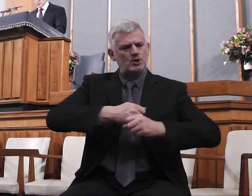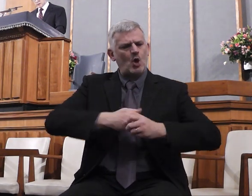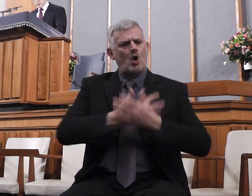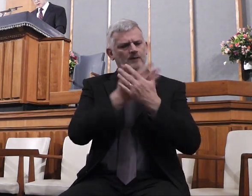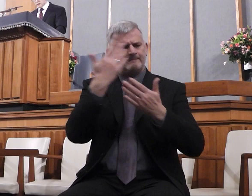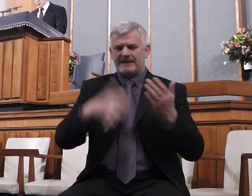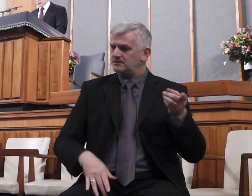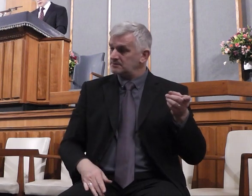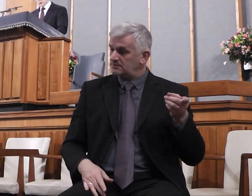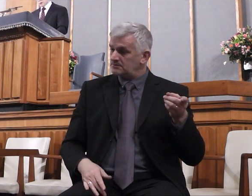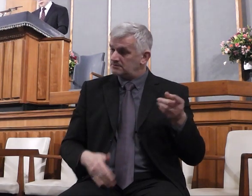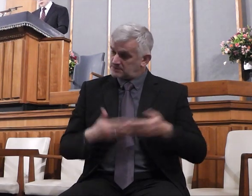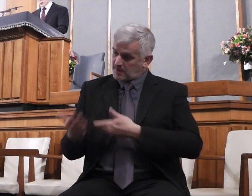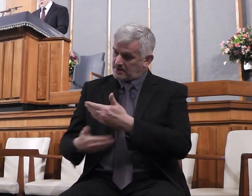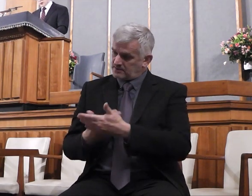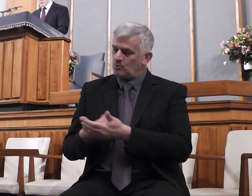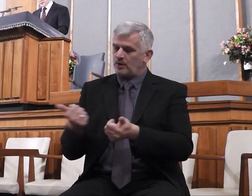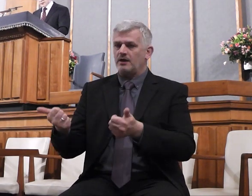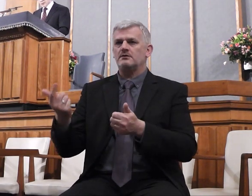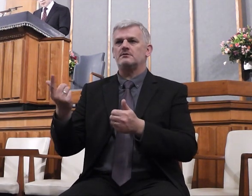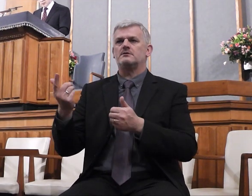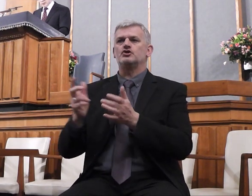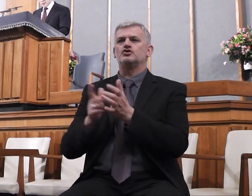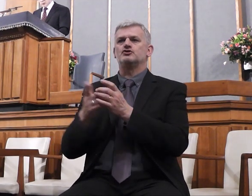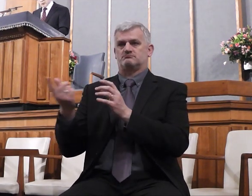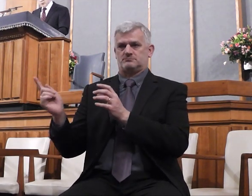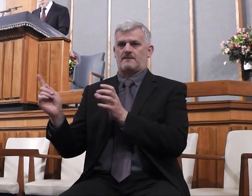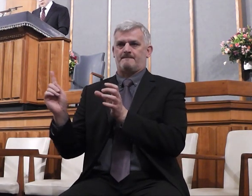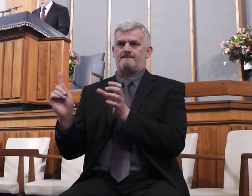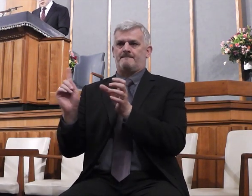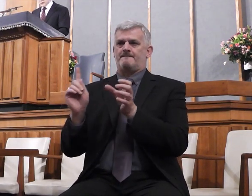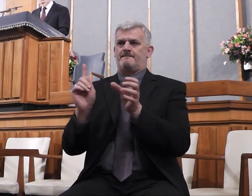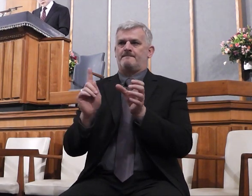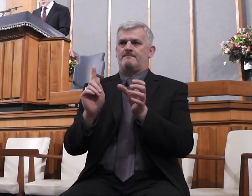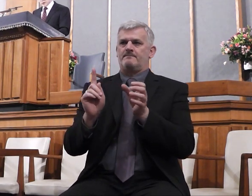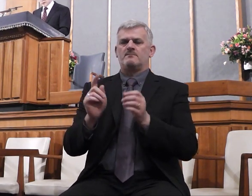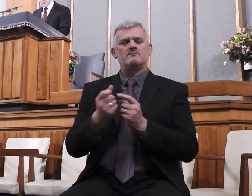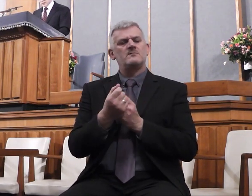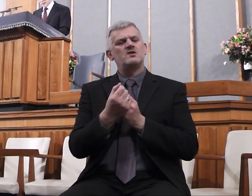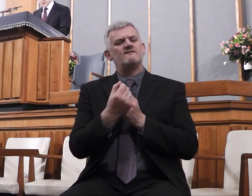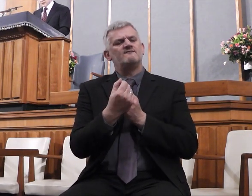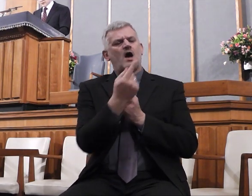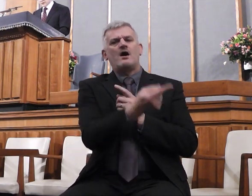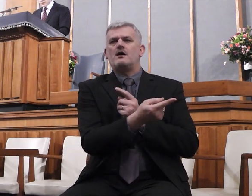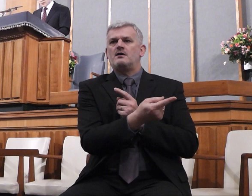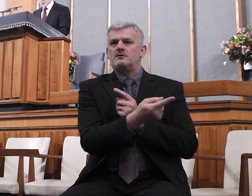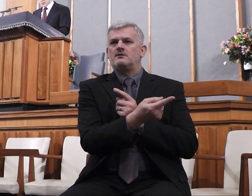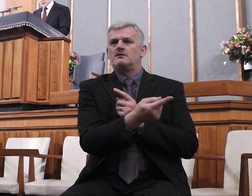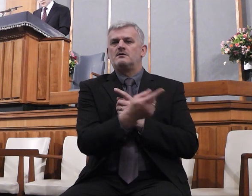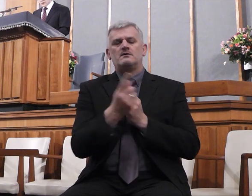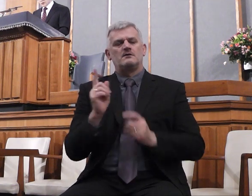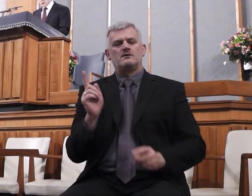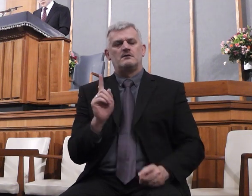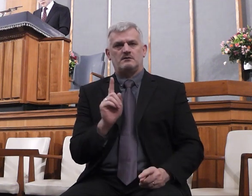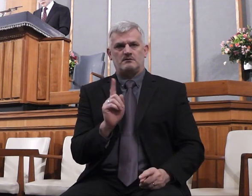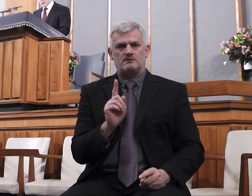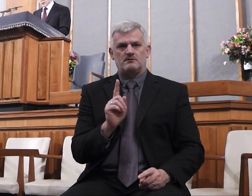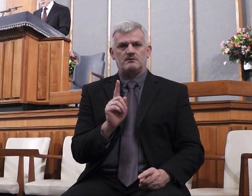Then Jesus went with them. When he was now not far from the house, the centurion sent